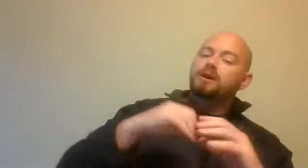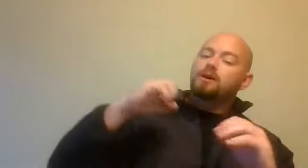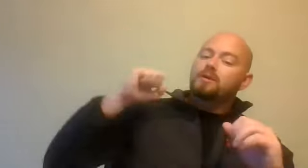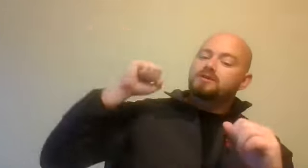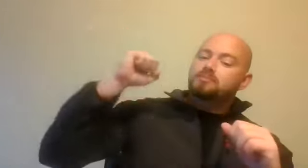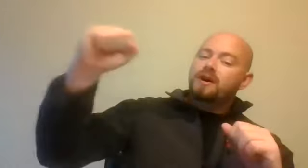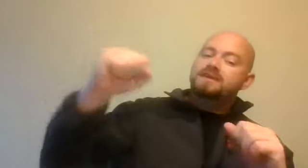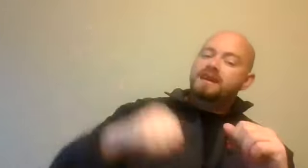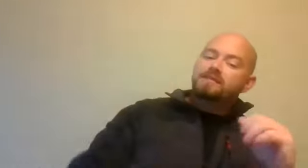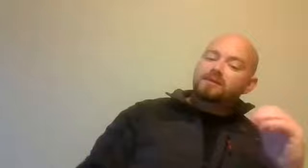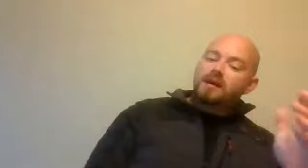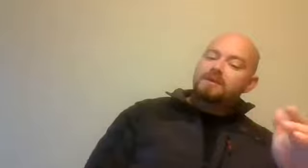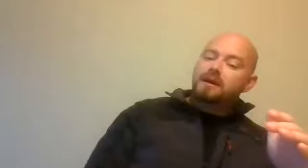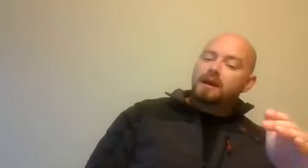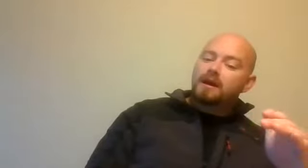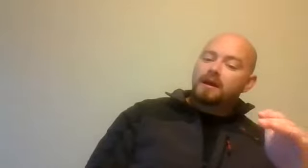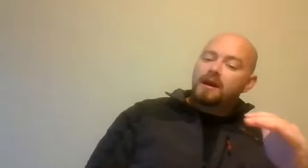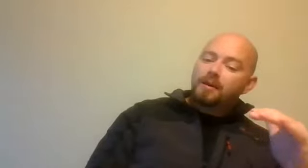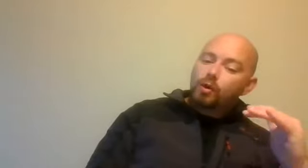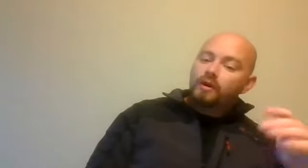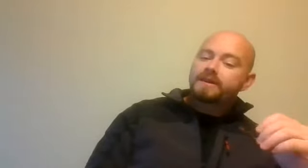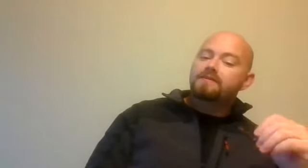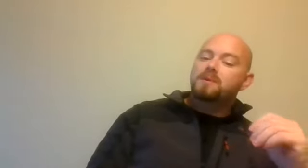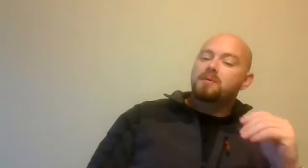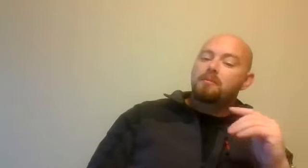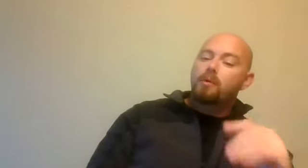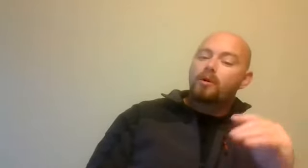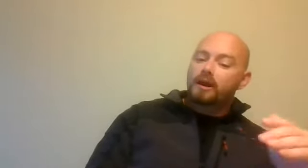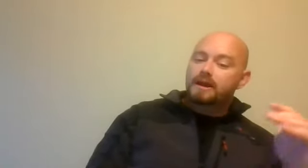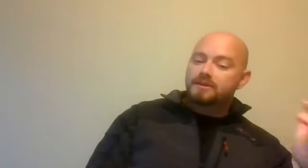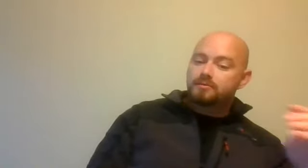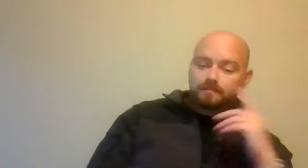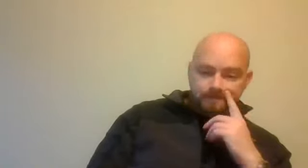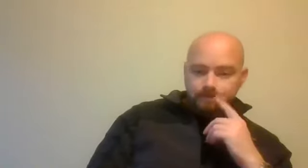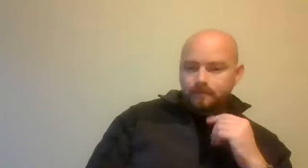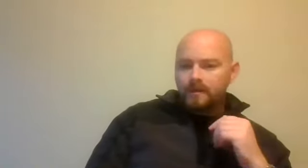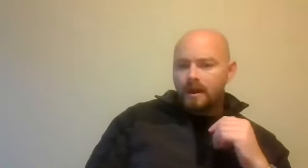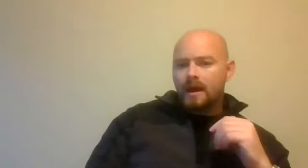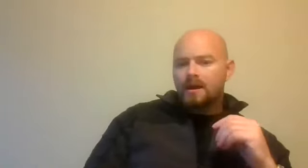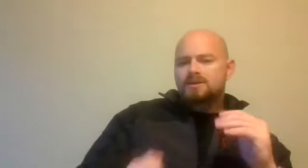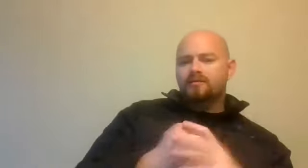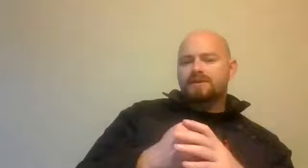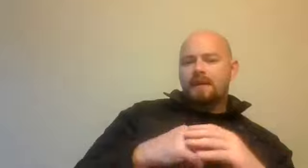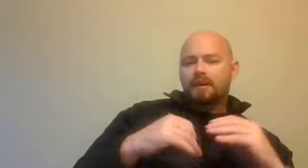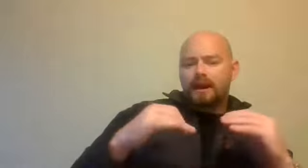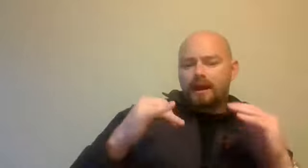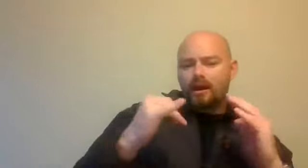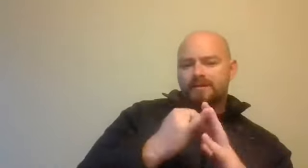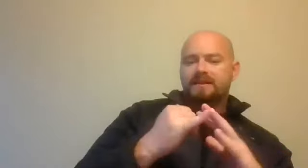whether there's a prize at the end of it, a common goal at the end of it, people are more likely to. So for example, high risk